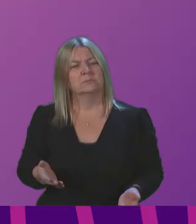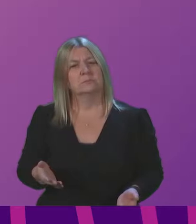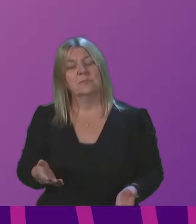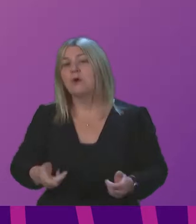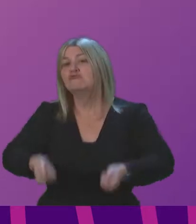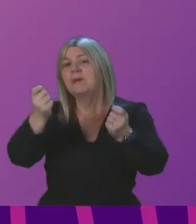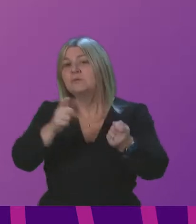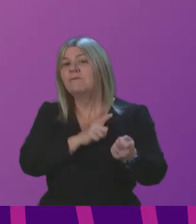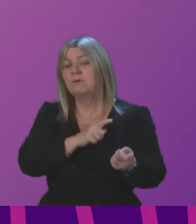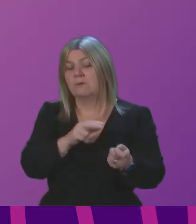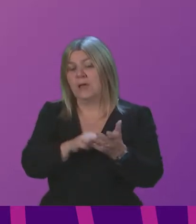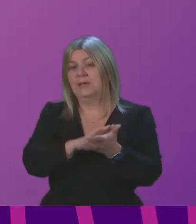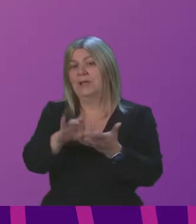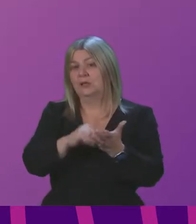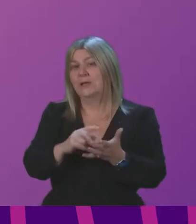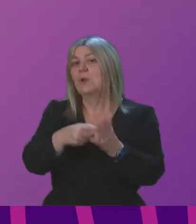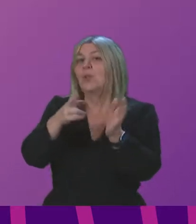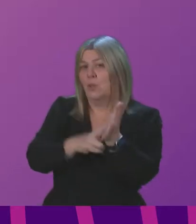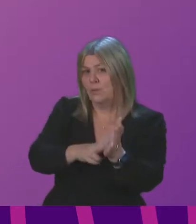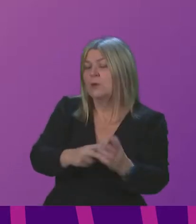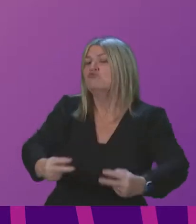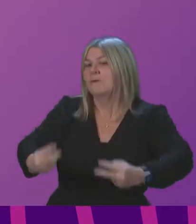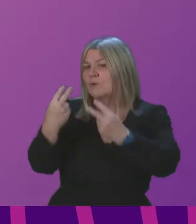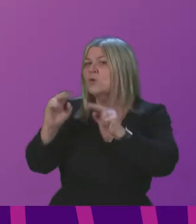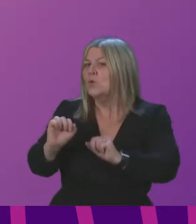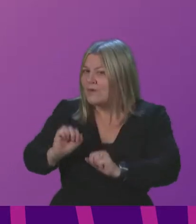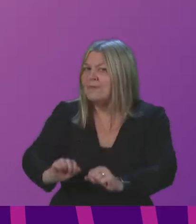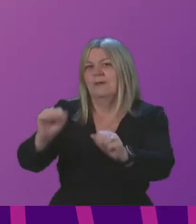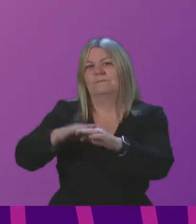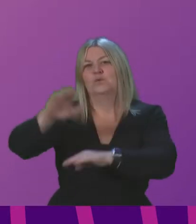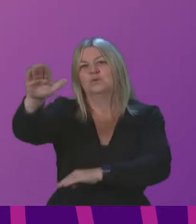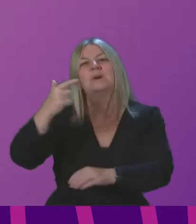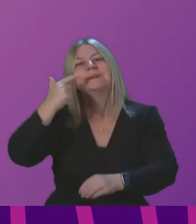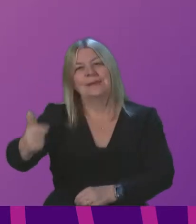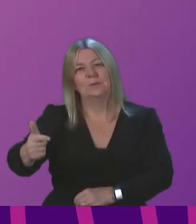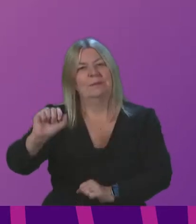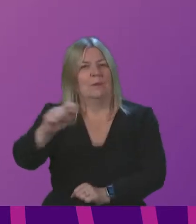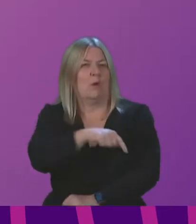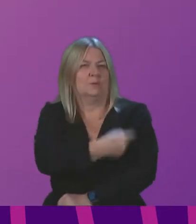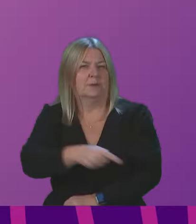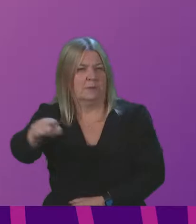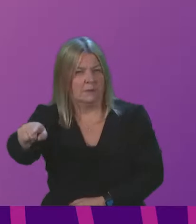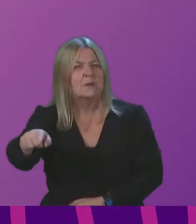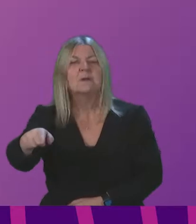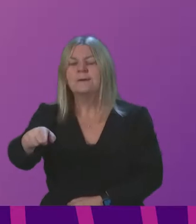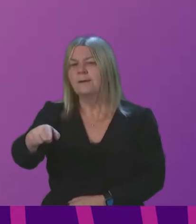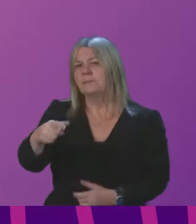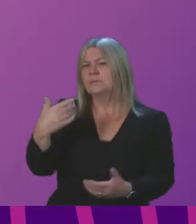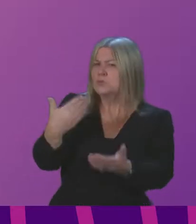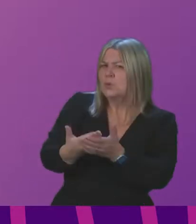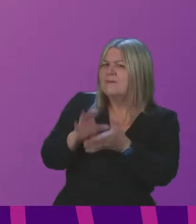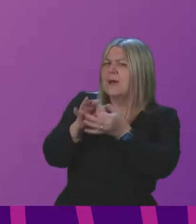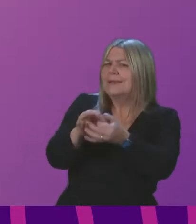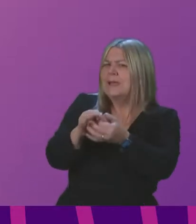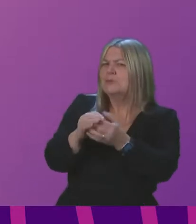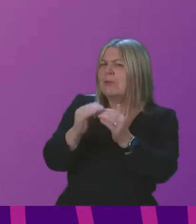because NHS Lothian will review the future of the Eddington Hospital next week. But so far engagement levels have